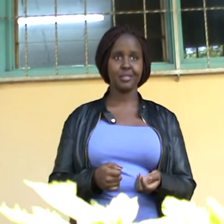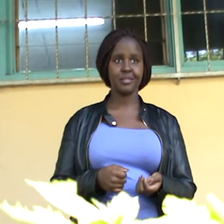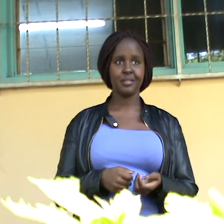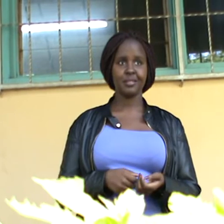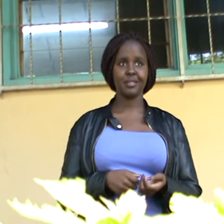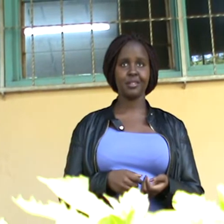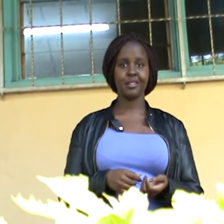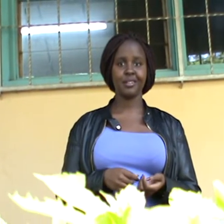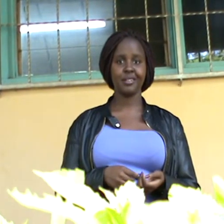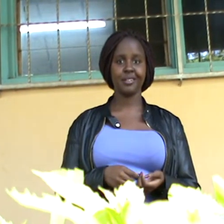Mom woke me up.